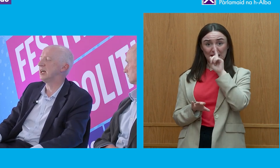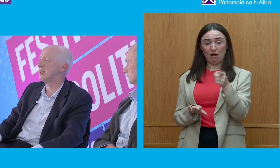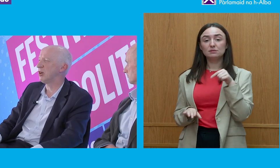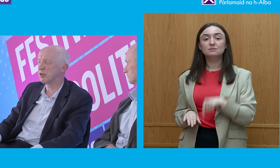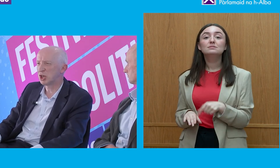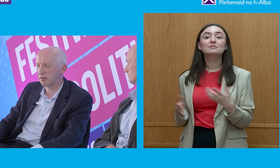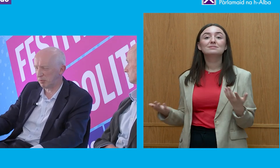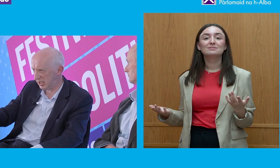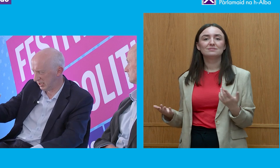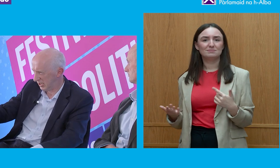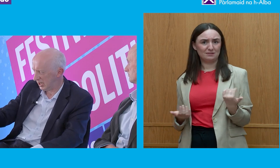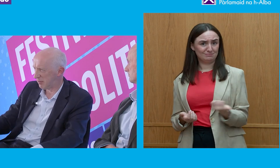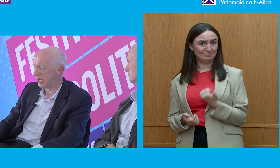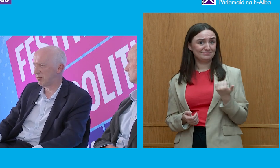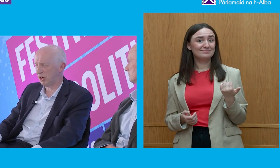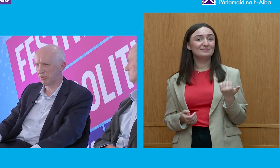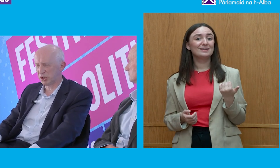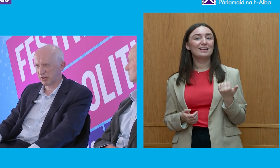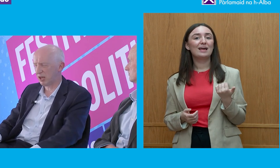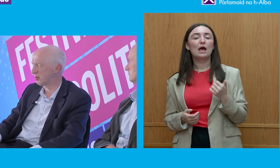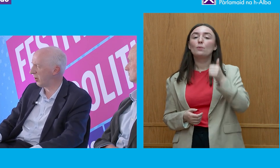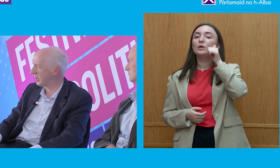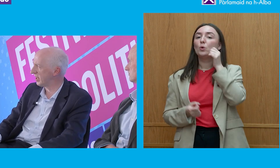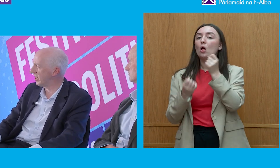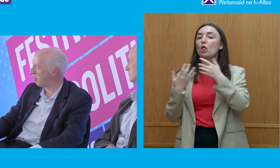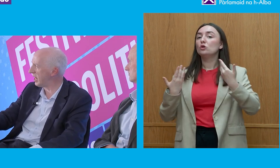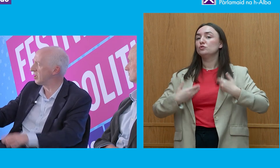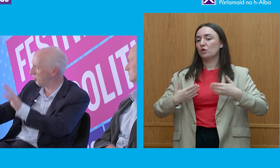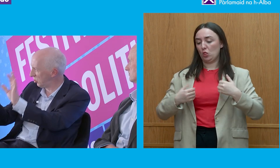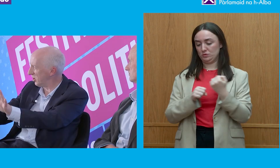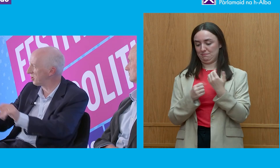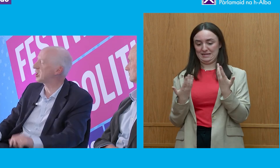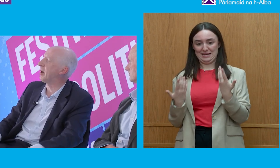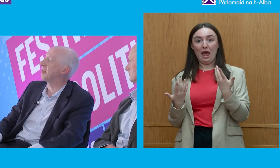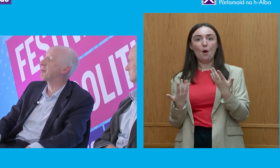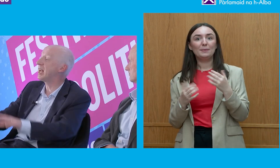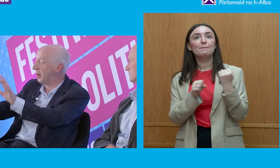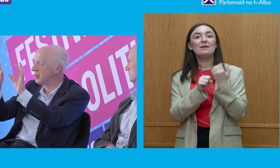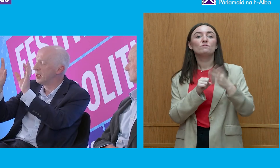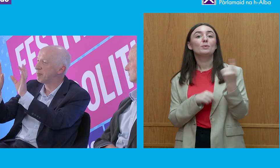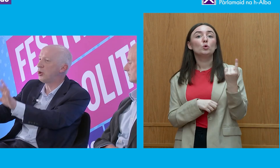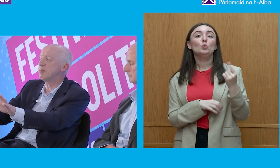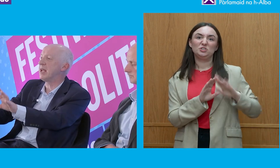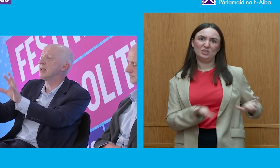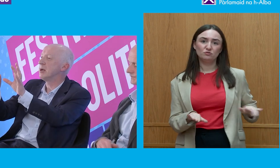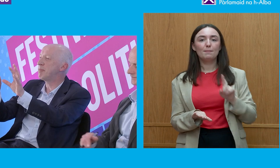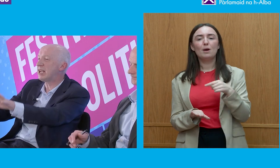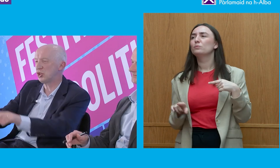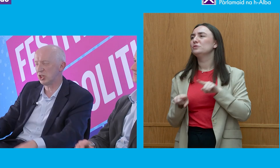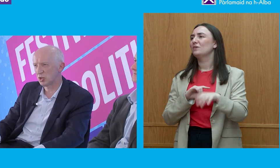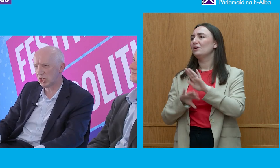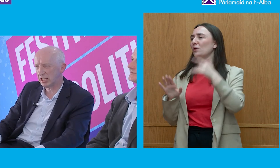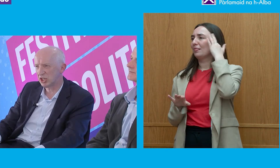is rather than comfortably how an awful lot of the clothes we're wearing today are made, but we try not to think about that. But anyway, point being,